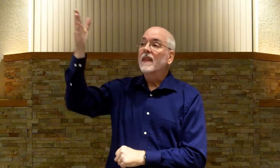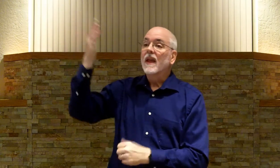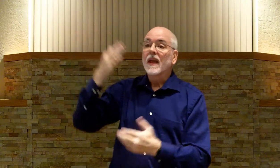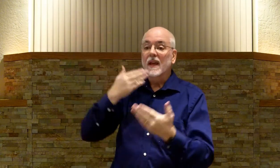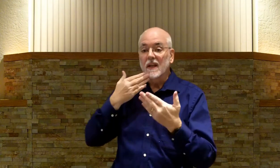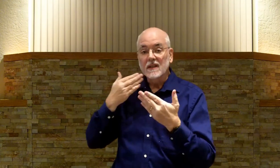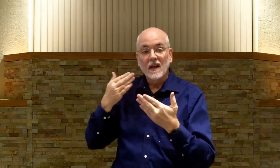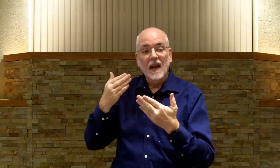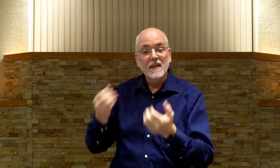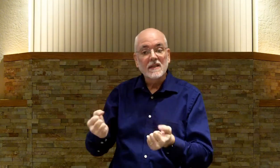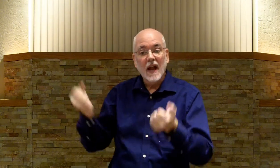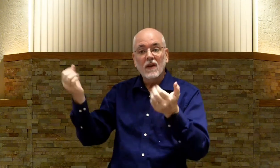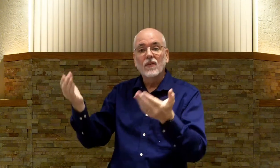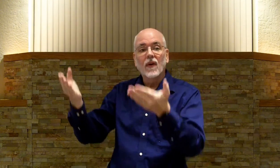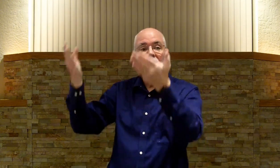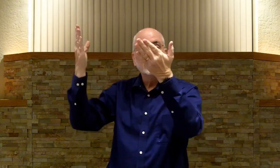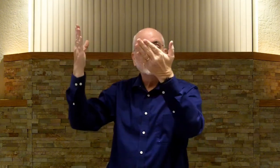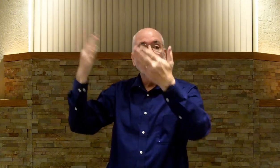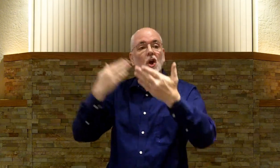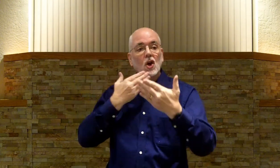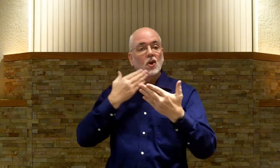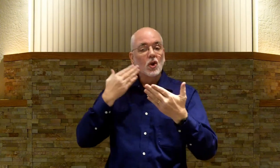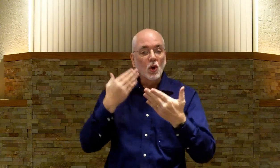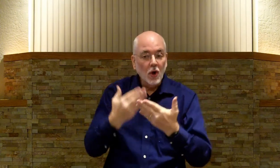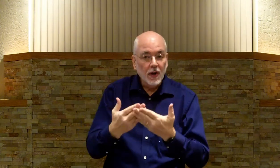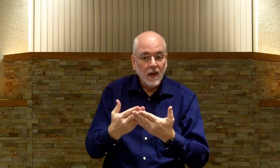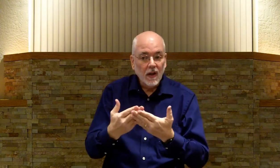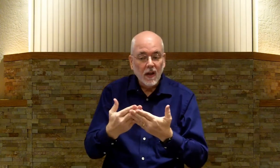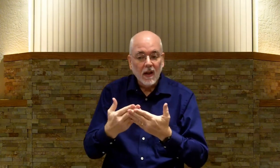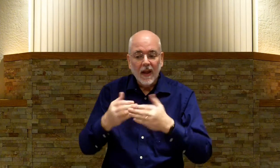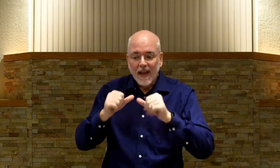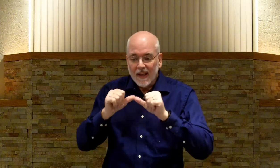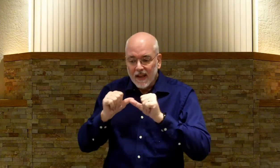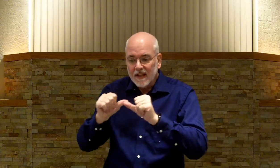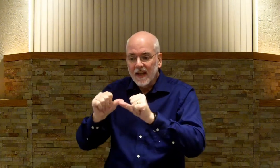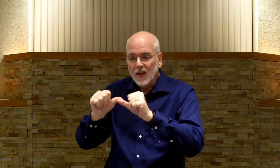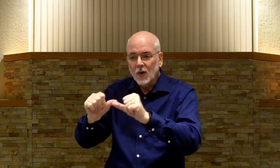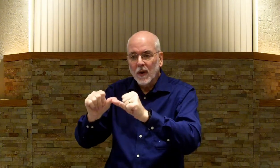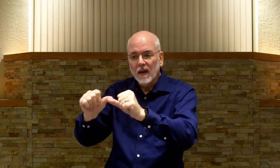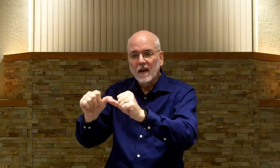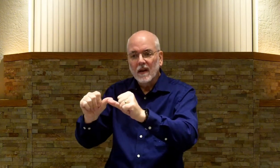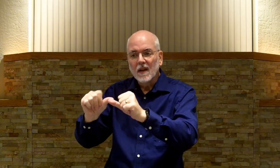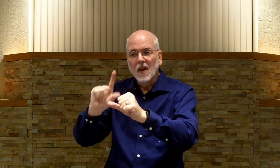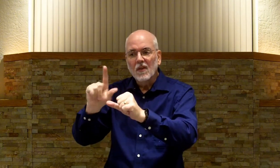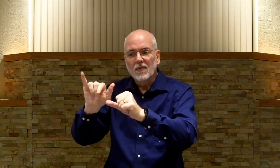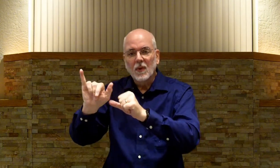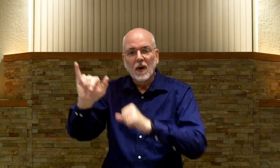It is a sacrifice. Good. Continuing. Forever.